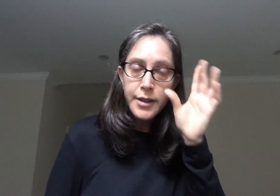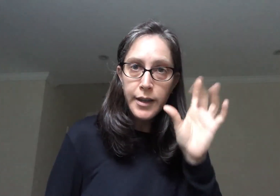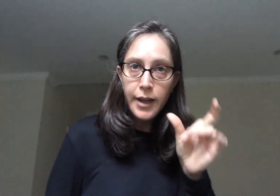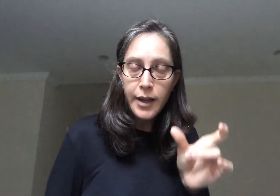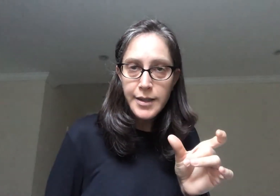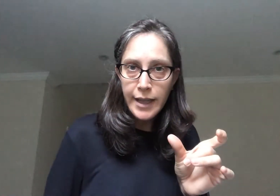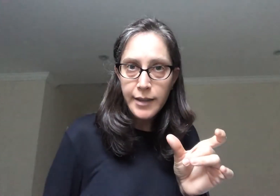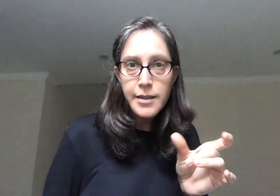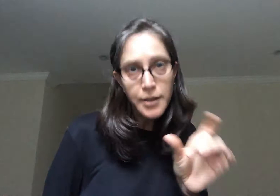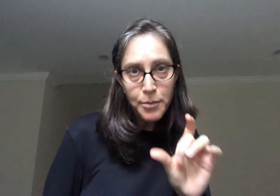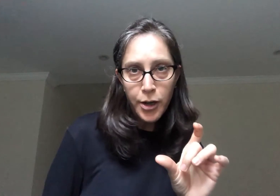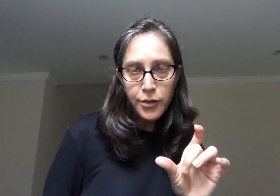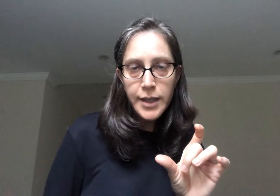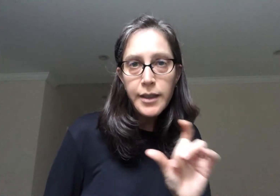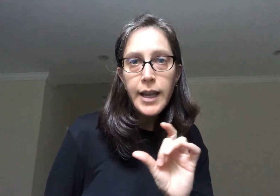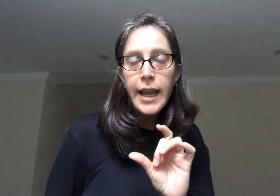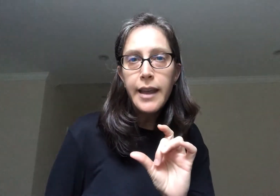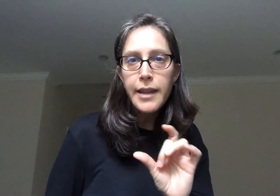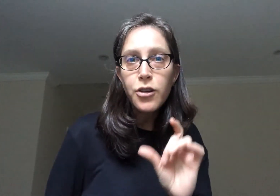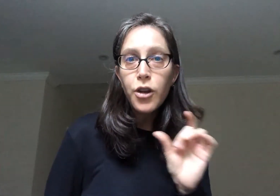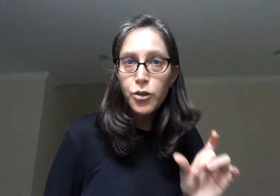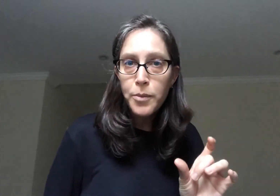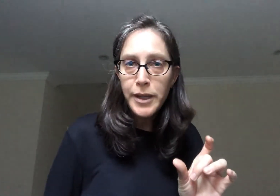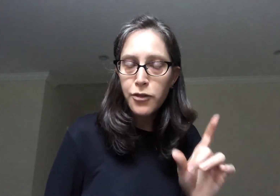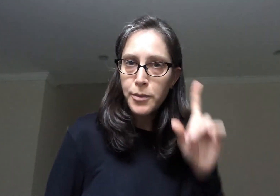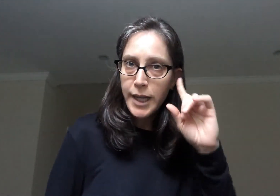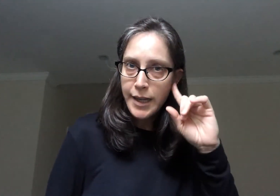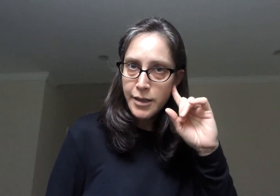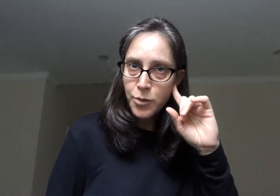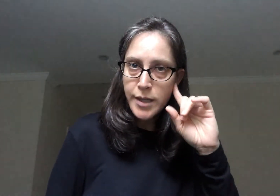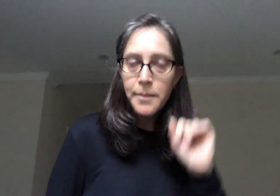sentence, part of it. And then you're going to repeat after me. Listen once.